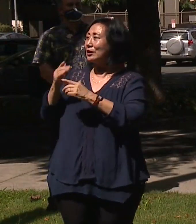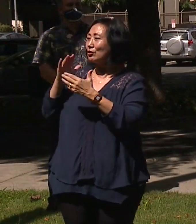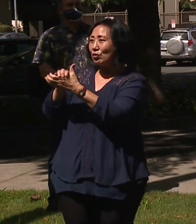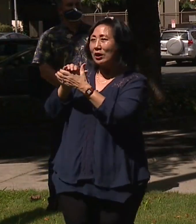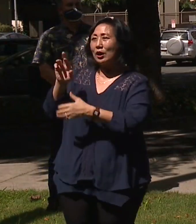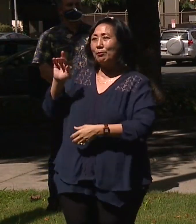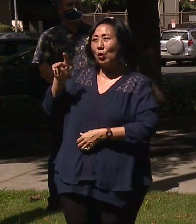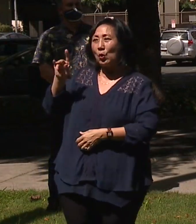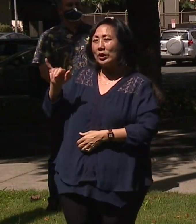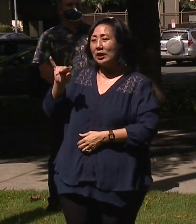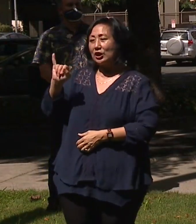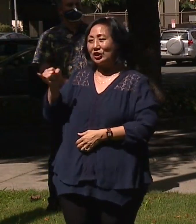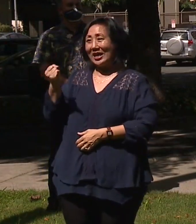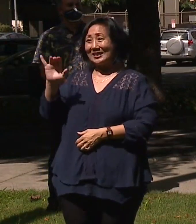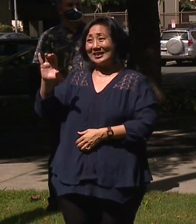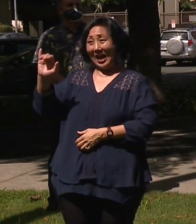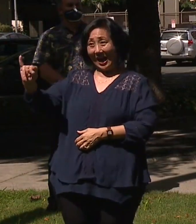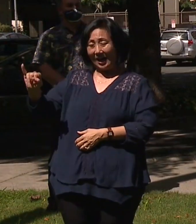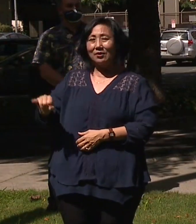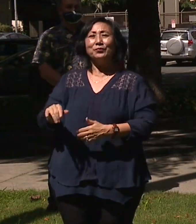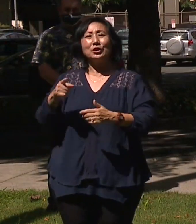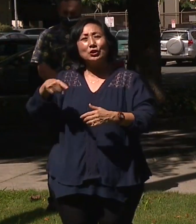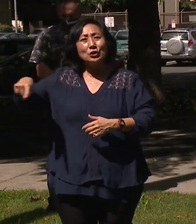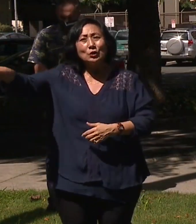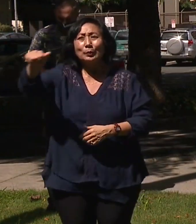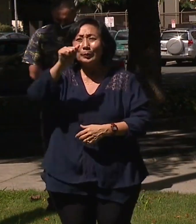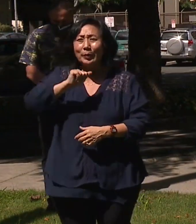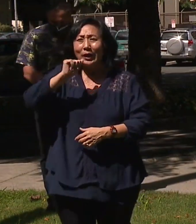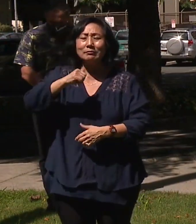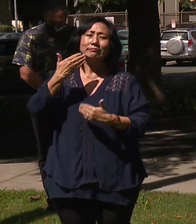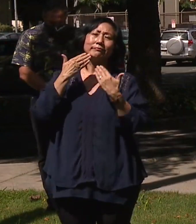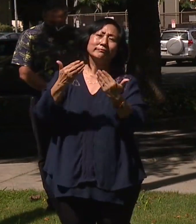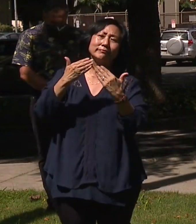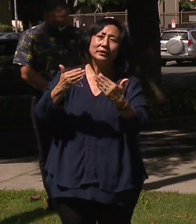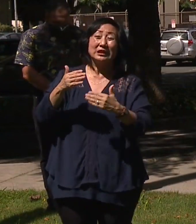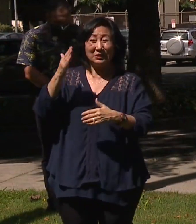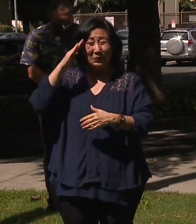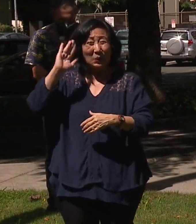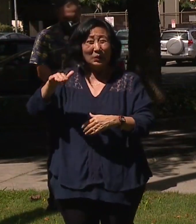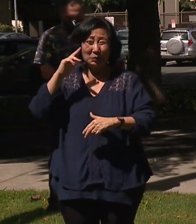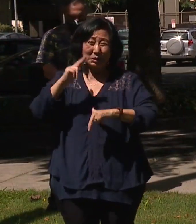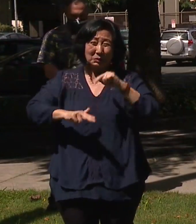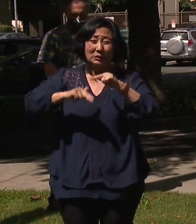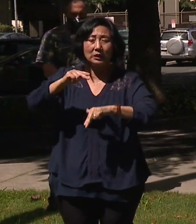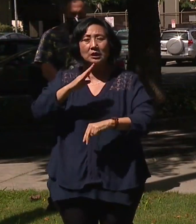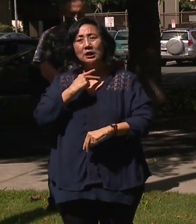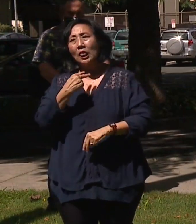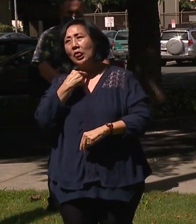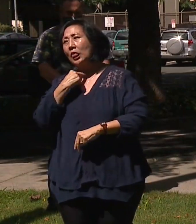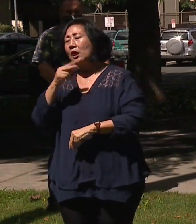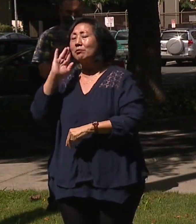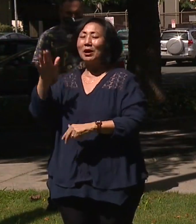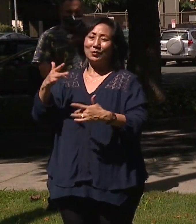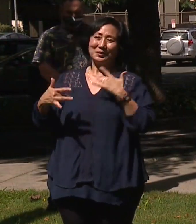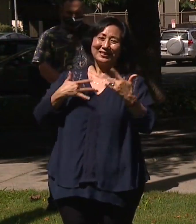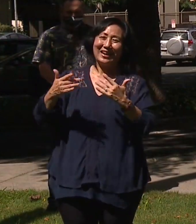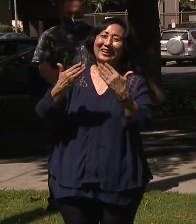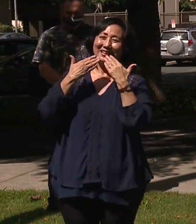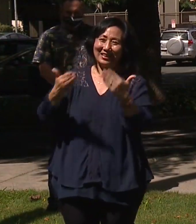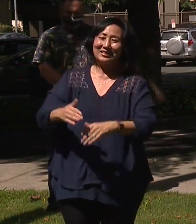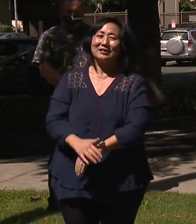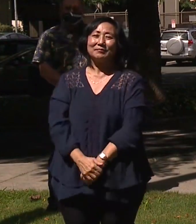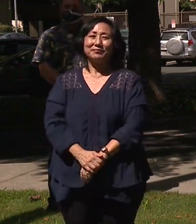and JCI as well. I just want to thank all the people for your patience. There's going to be a lot of construction, but it's going to be very exciting. Thank you so much.